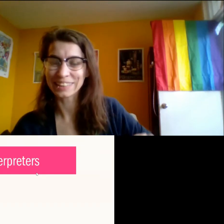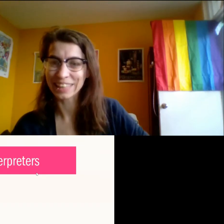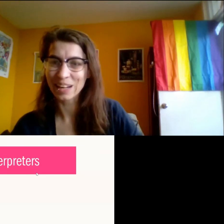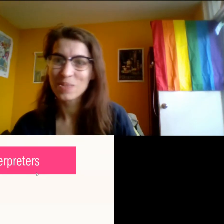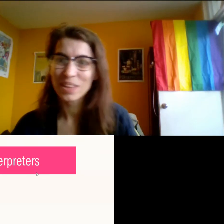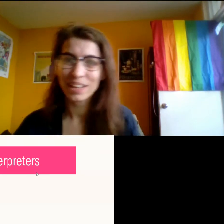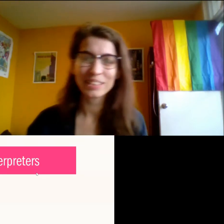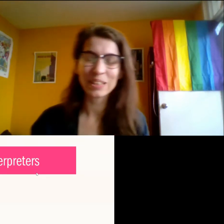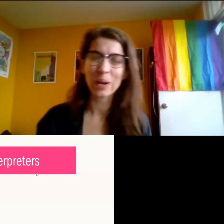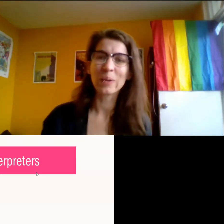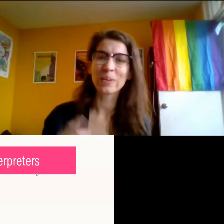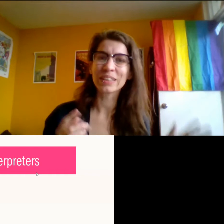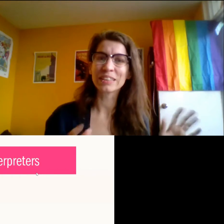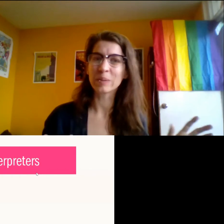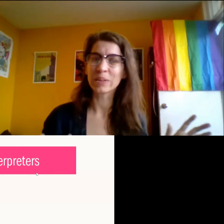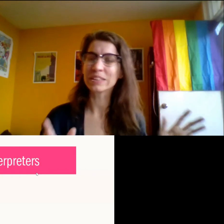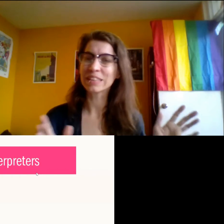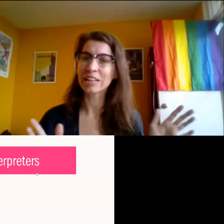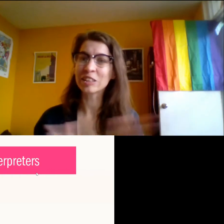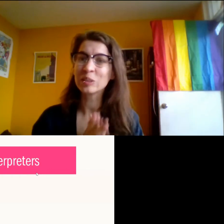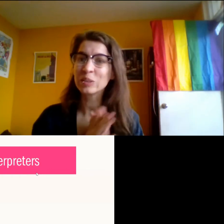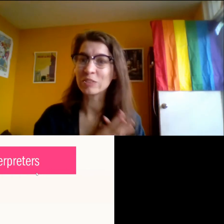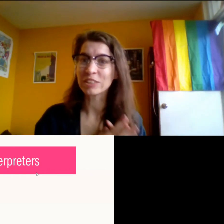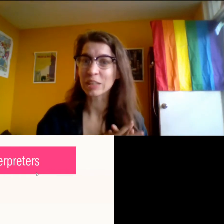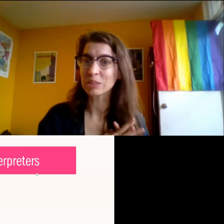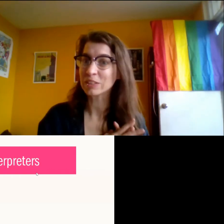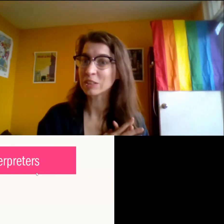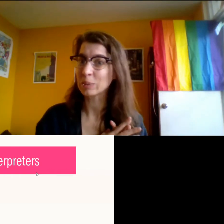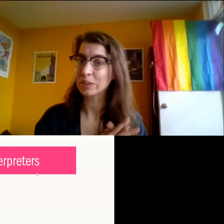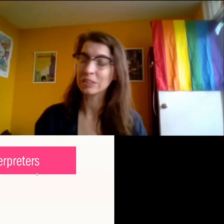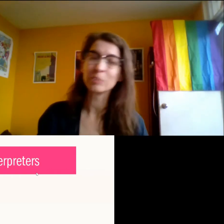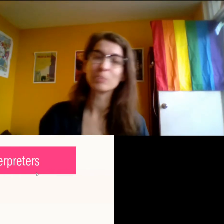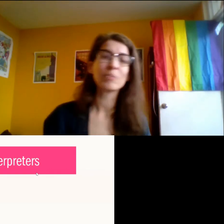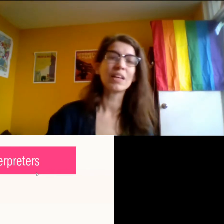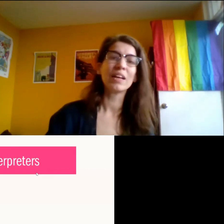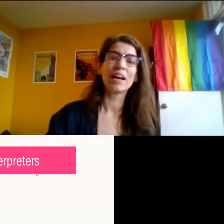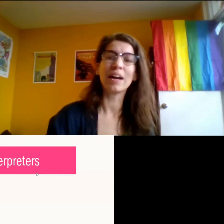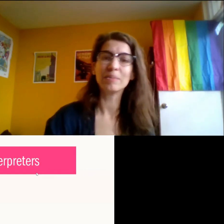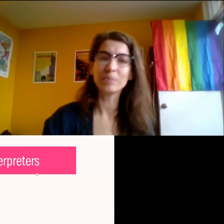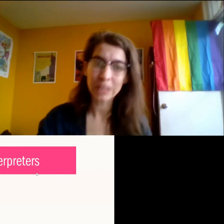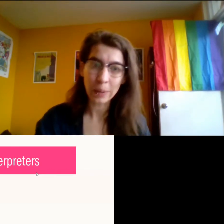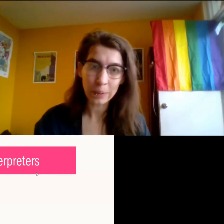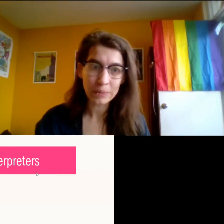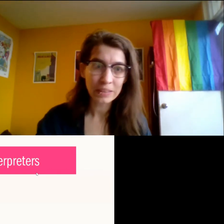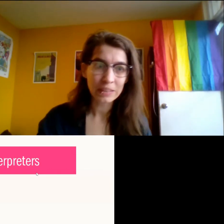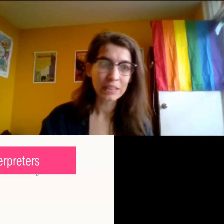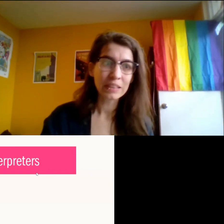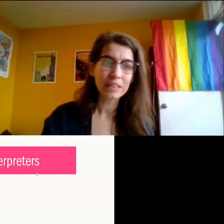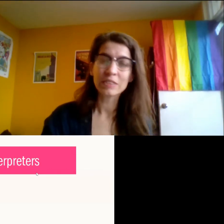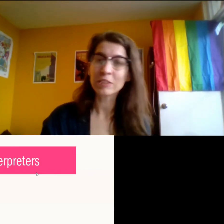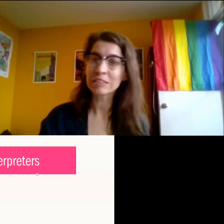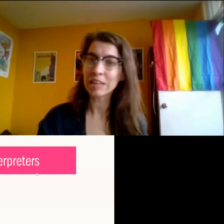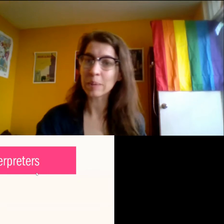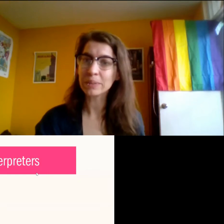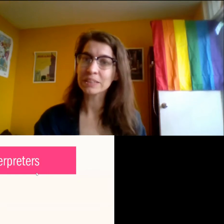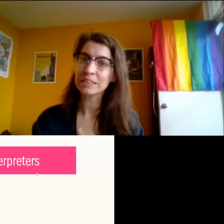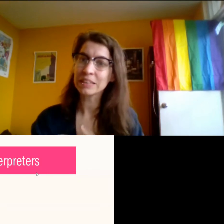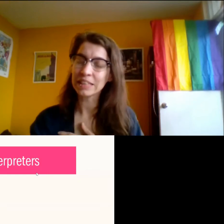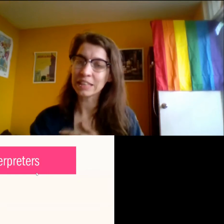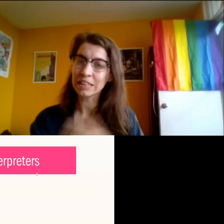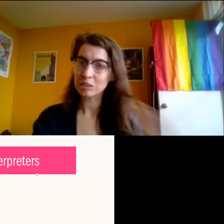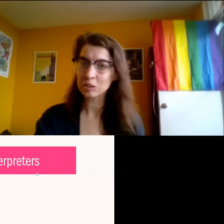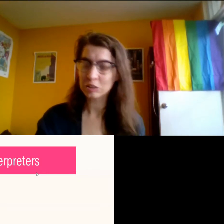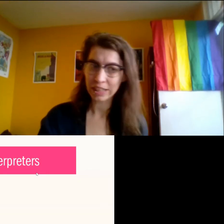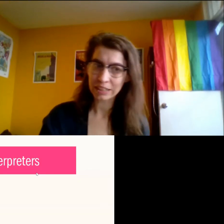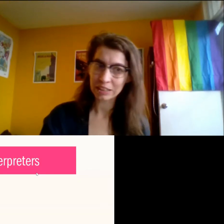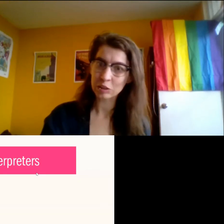correctly. So we're going to talk about, there's actually two different types of interpreters. Um, so the first type is